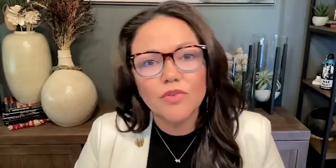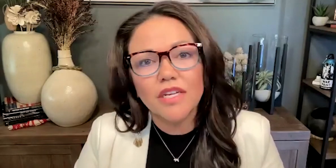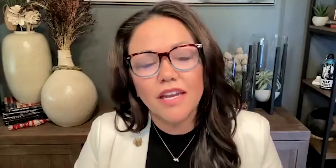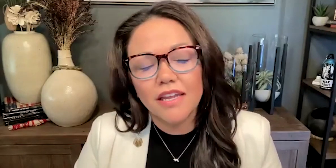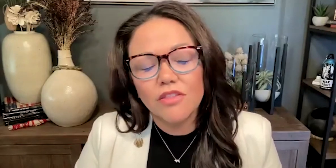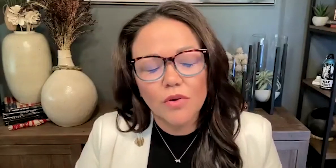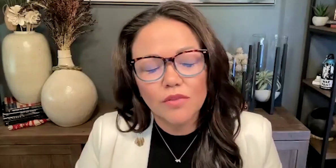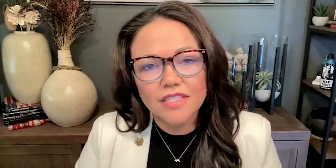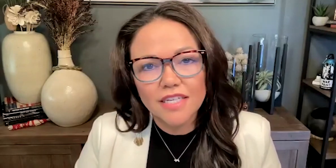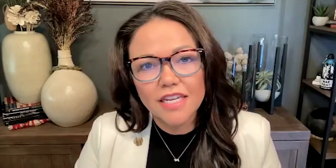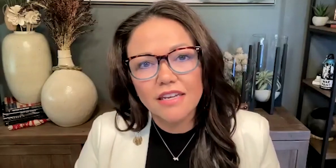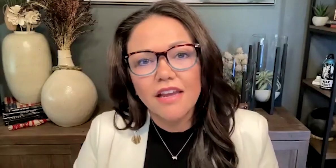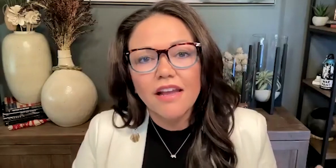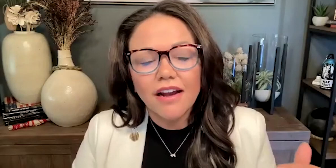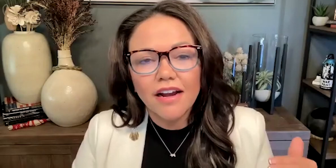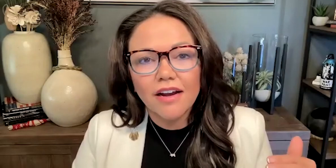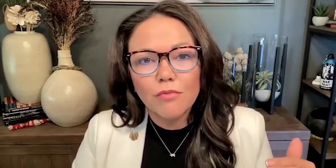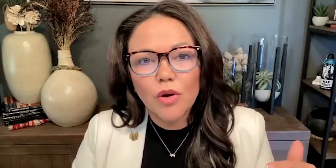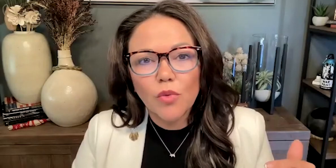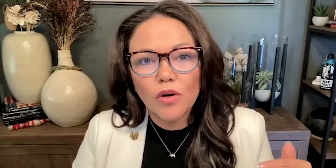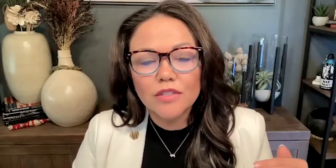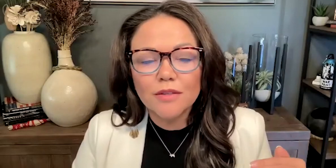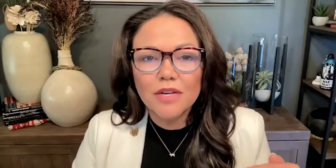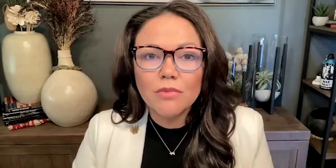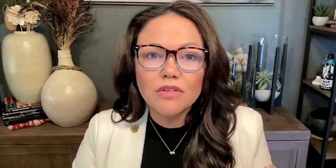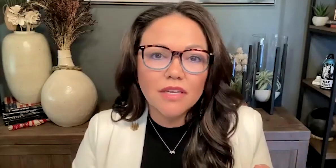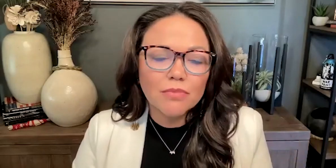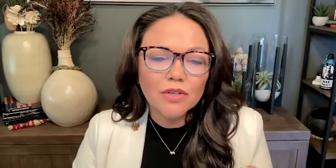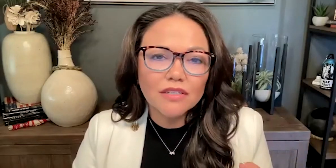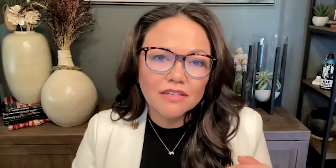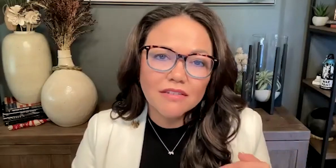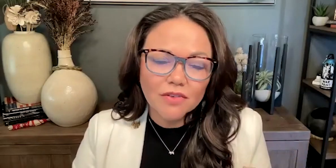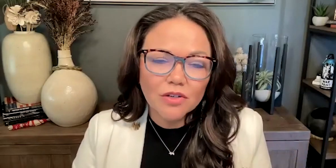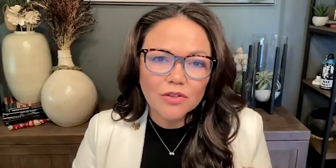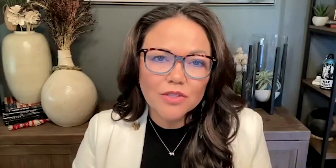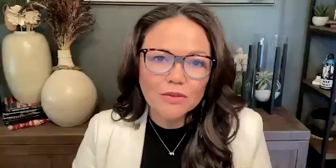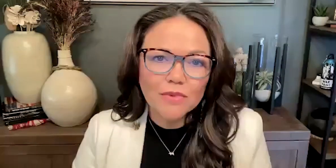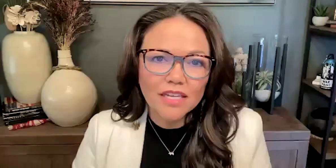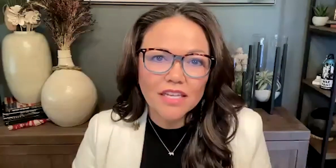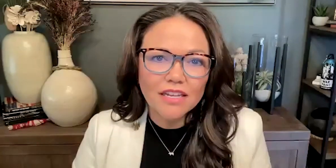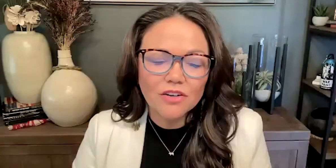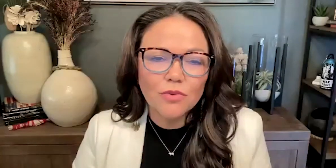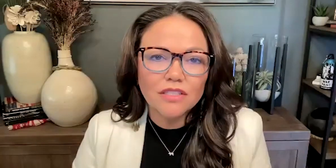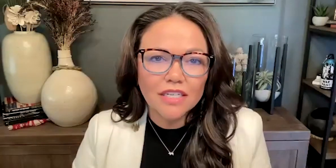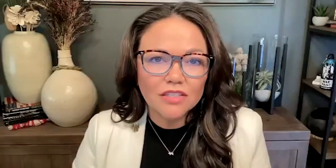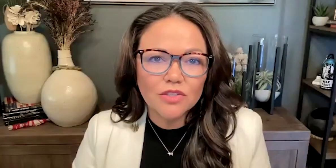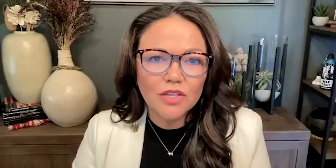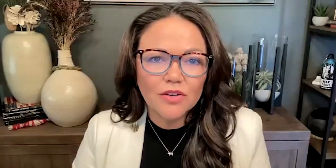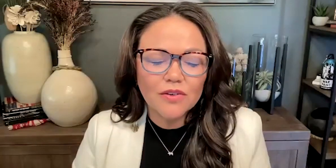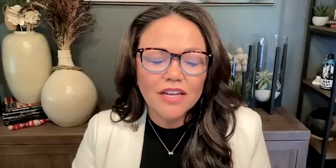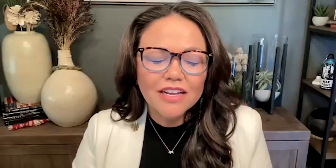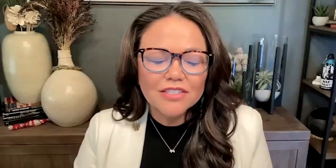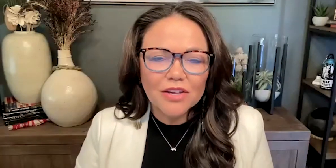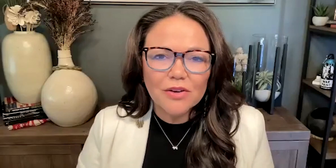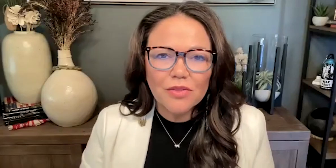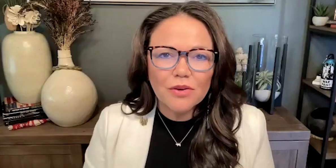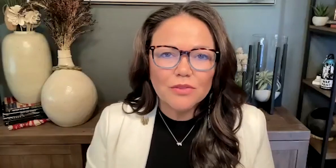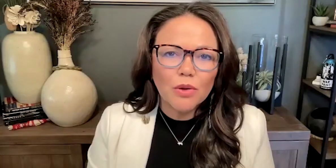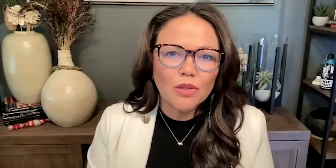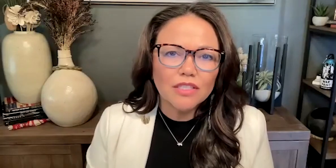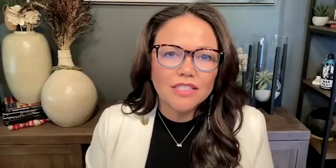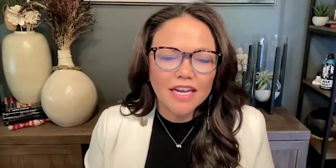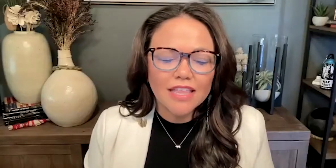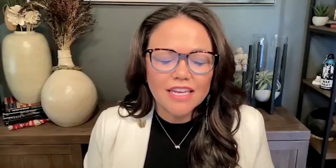Indian country and throughout the state, were some numbers that put Governor Newsom in a real danger zone. So